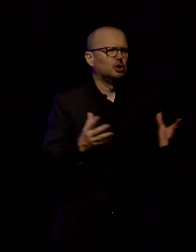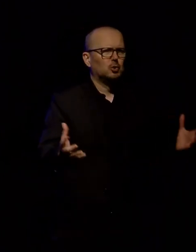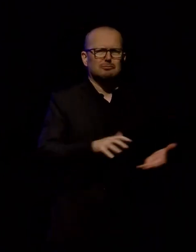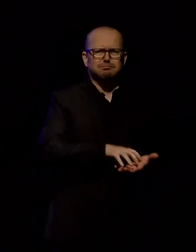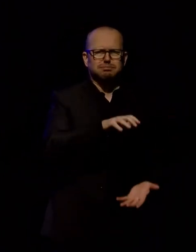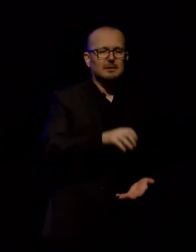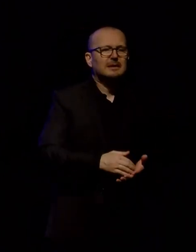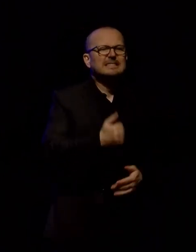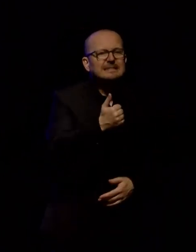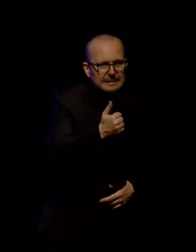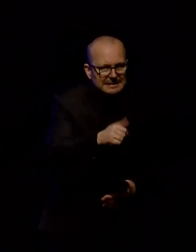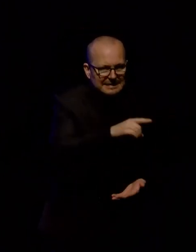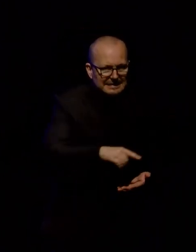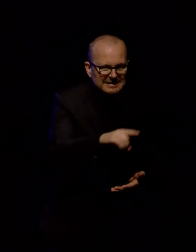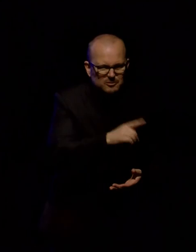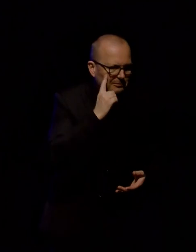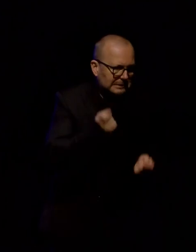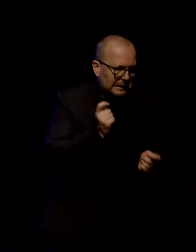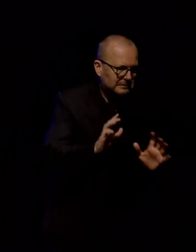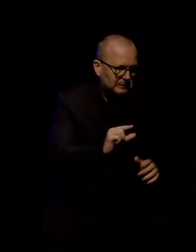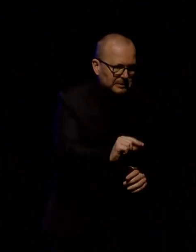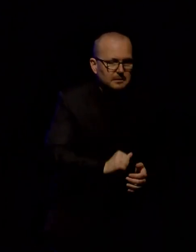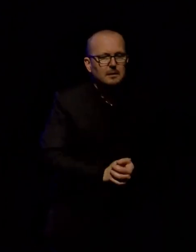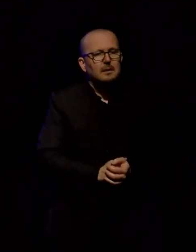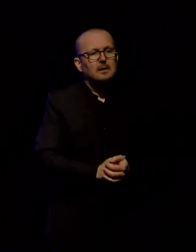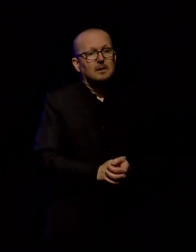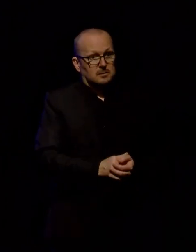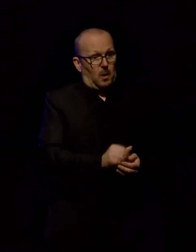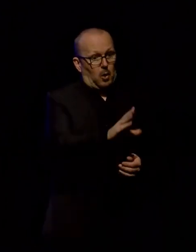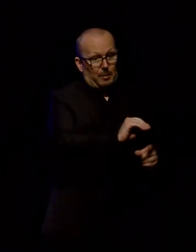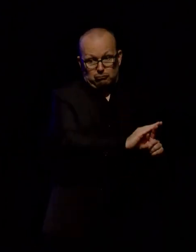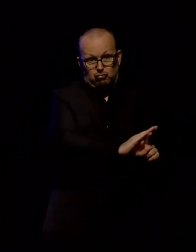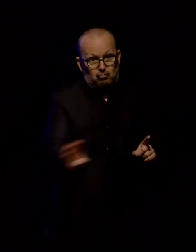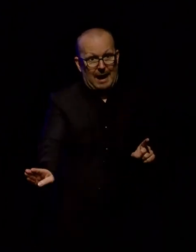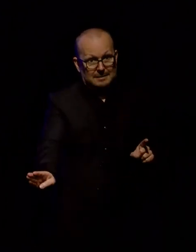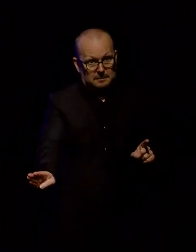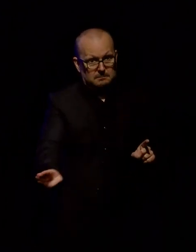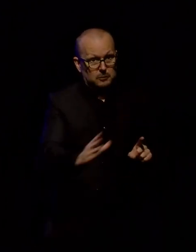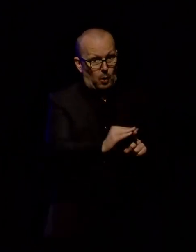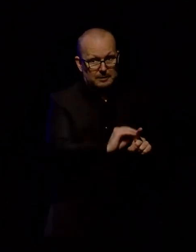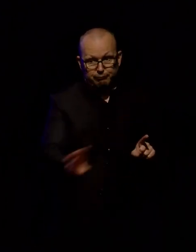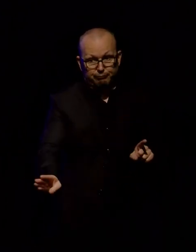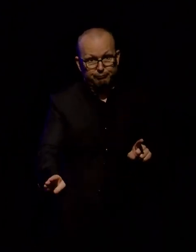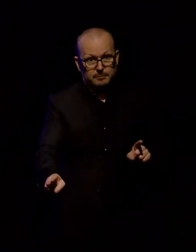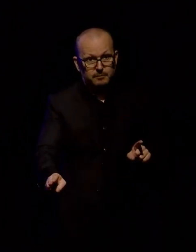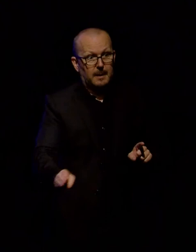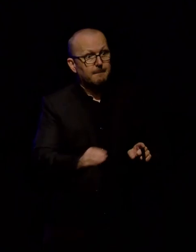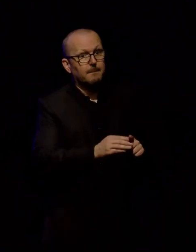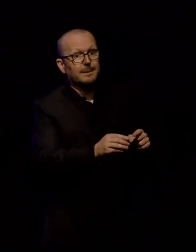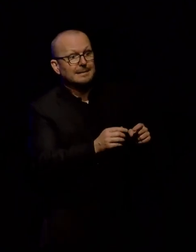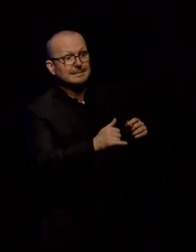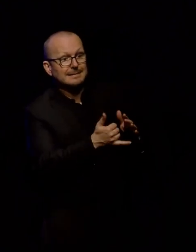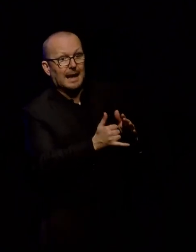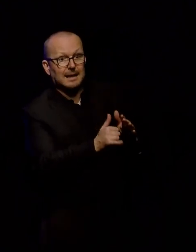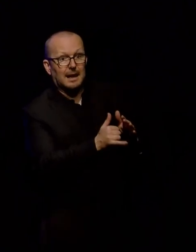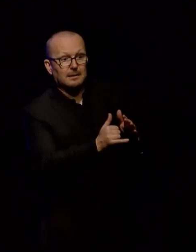discs. But, you know, well, it's a test. And one of them, so we did a straight copy, which was just take the data off the discs, put it